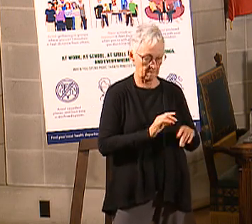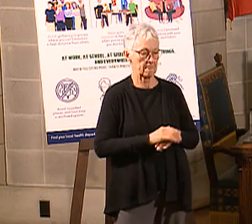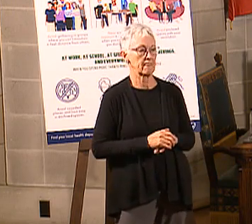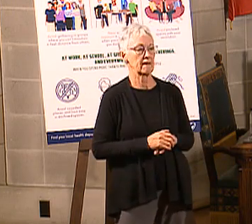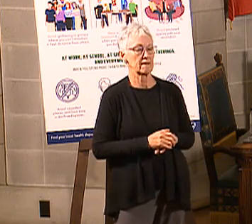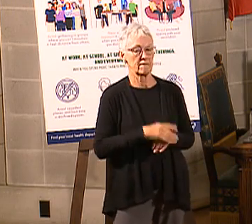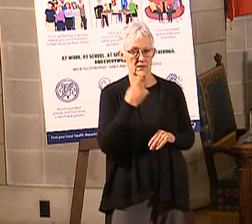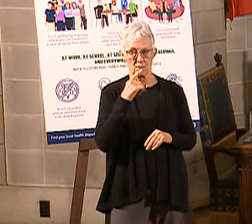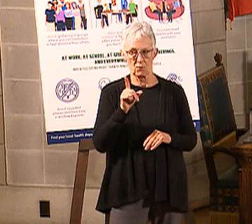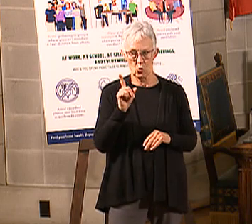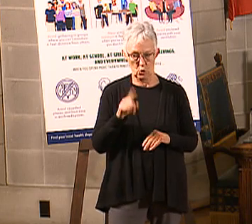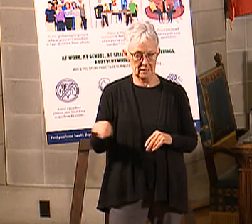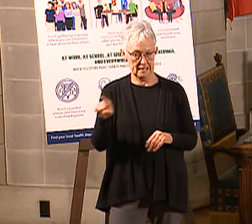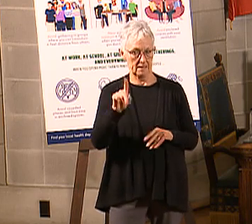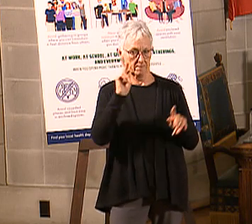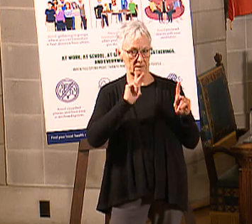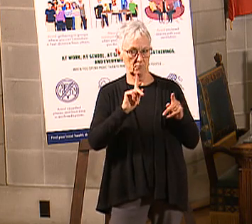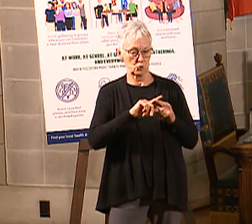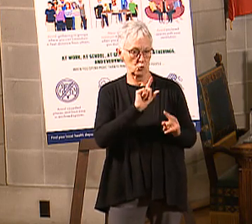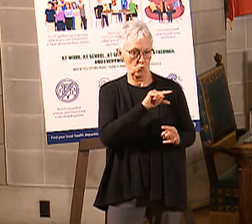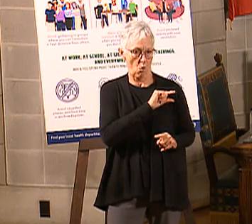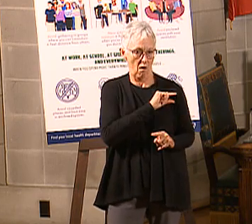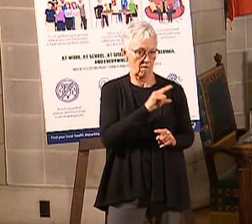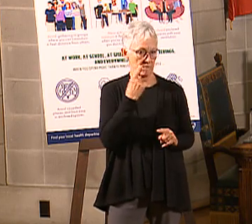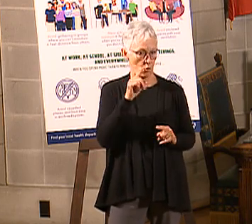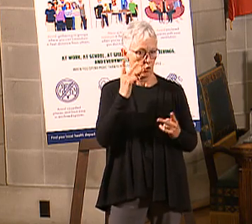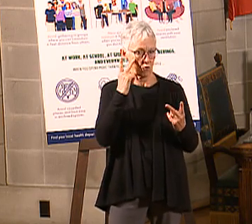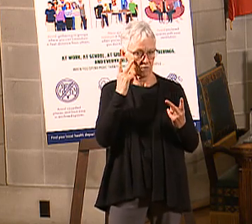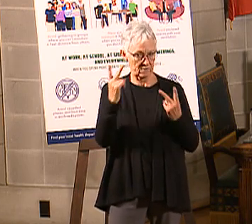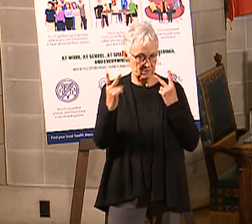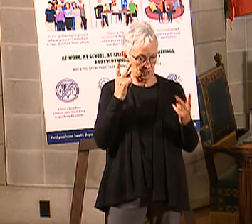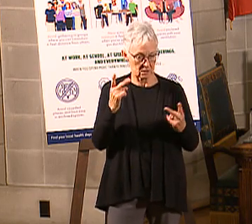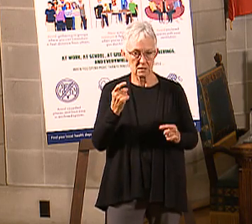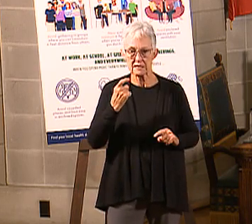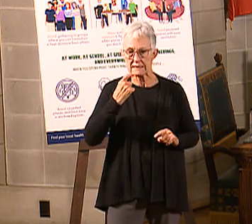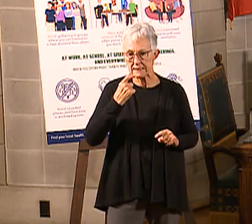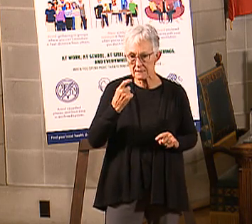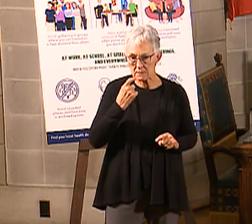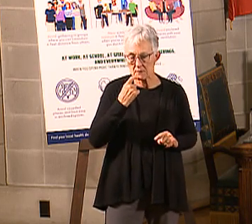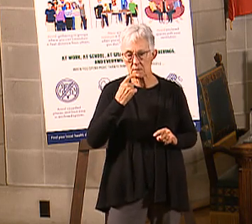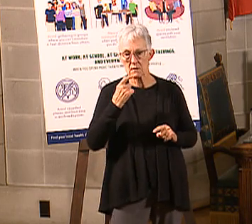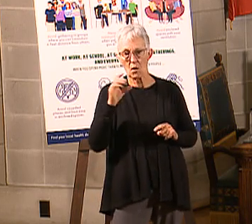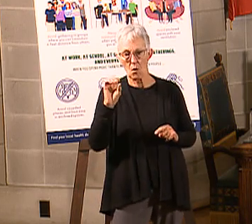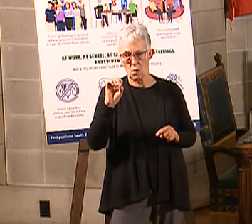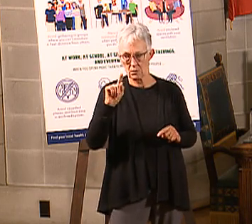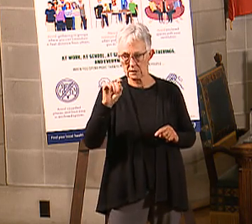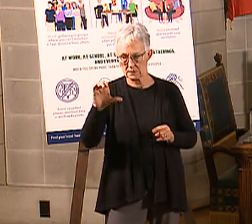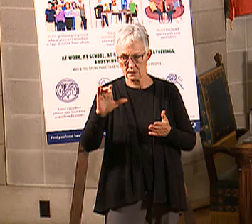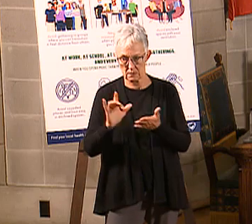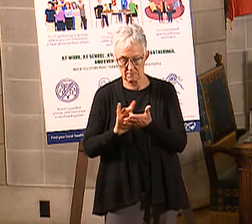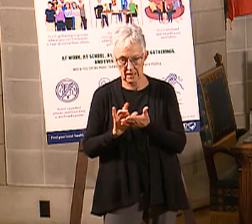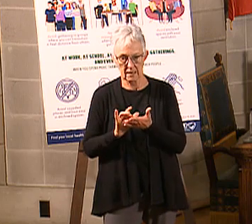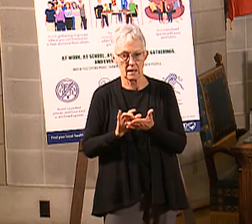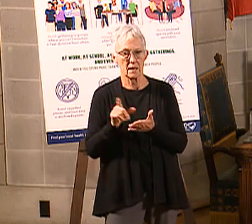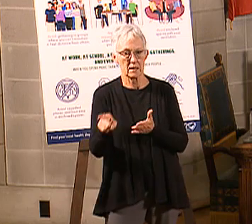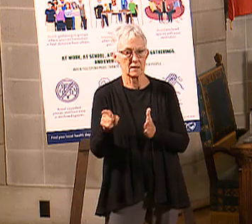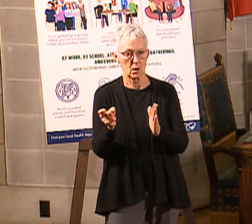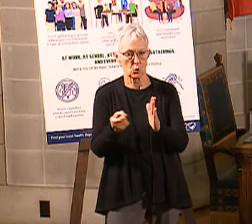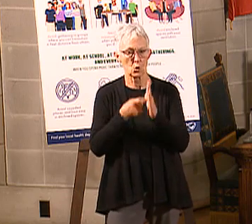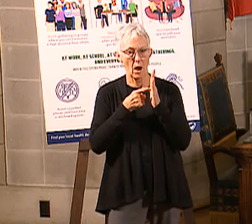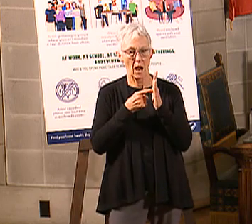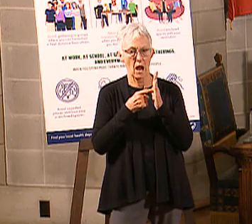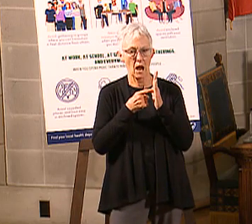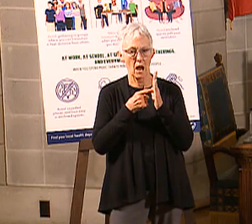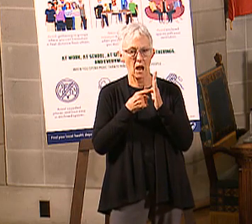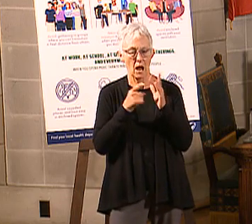to qualify for vision, dental, and over-the-counter medications, individuals will be expected to engage in community engagement. Okay,